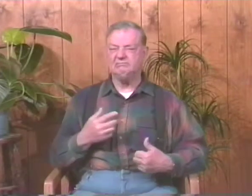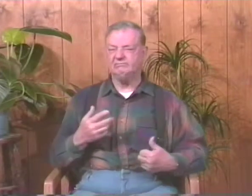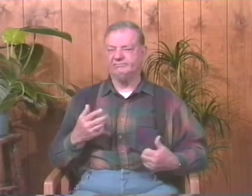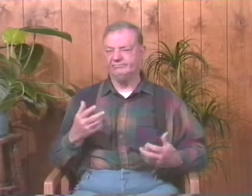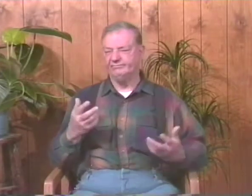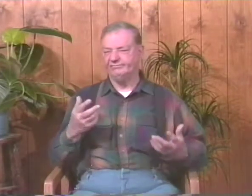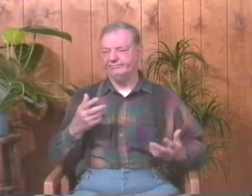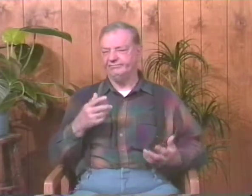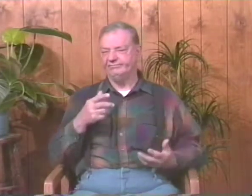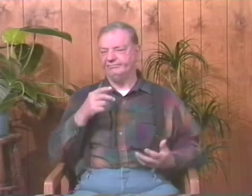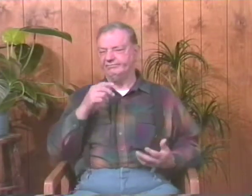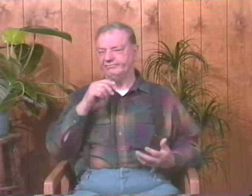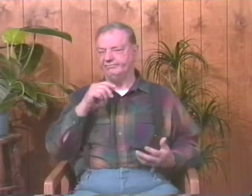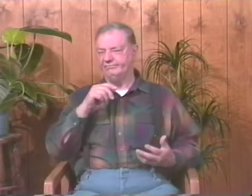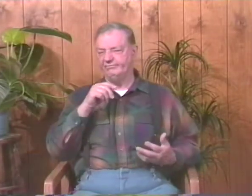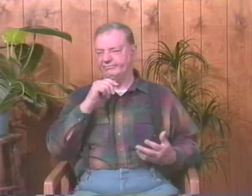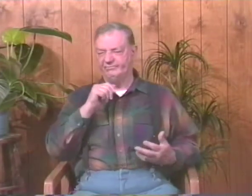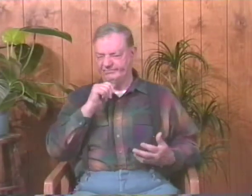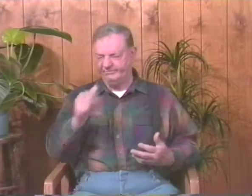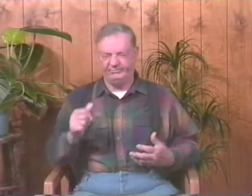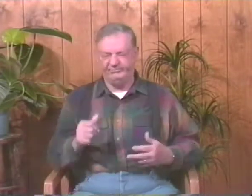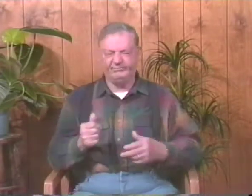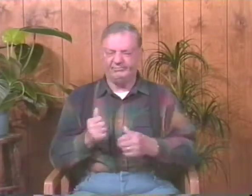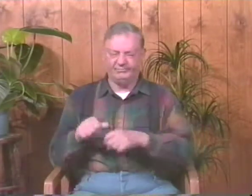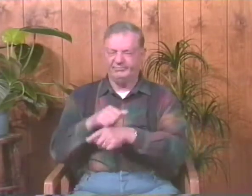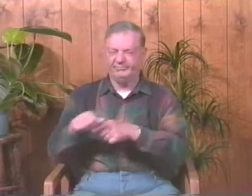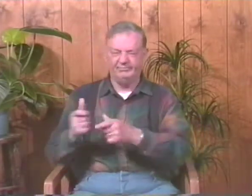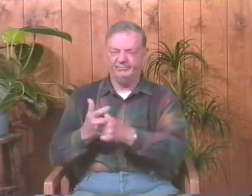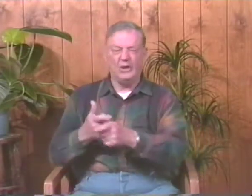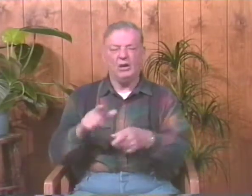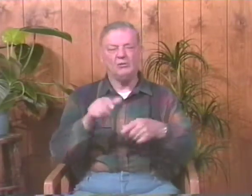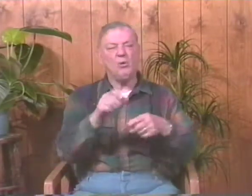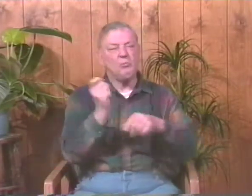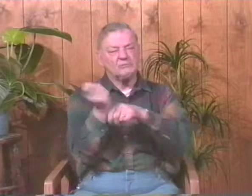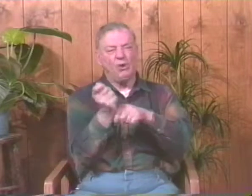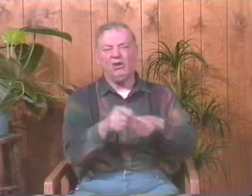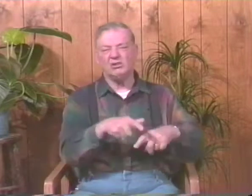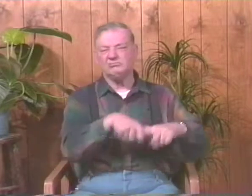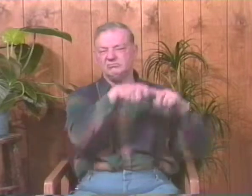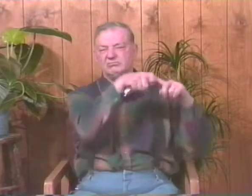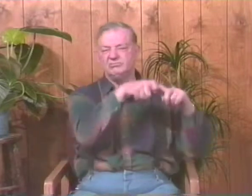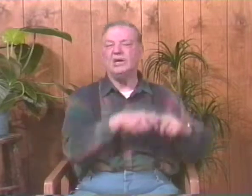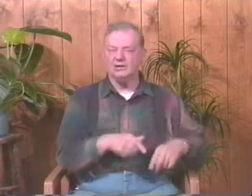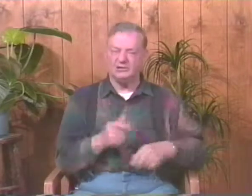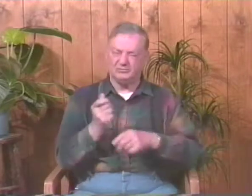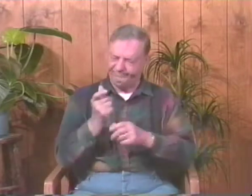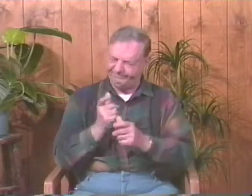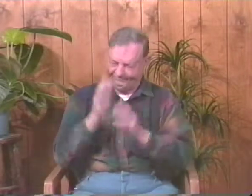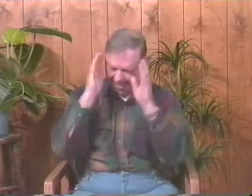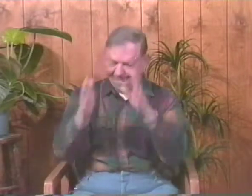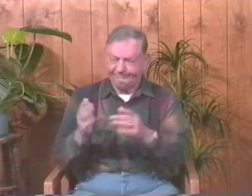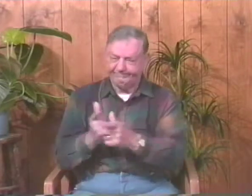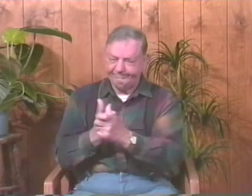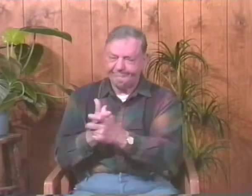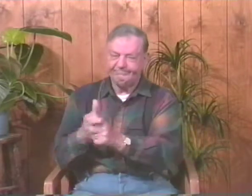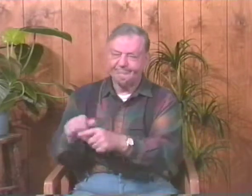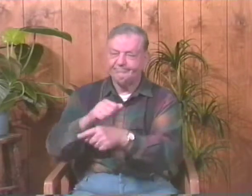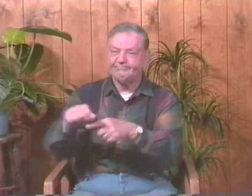I really wasn't wanting to practice track. I was more of a baseball player, and so I thought, well,